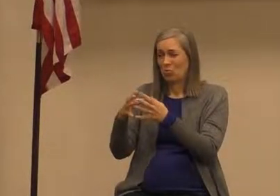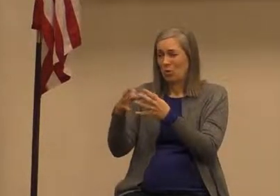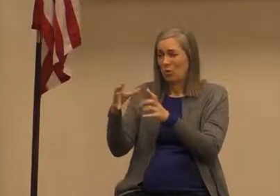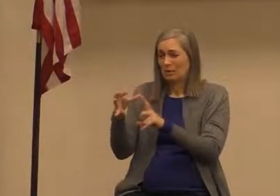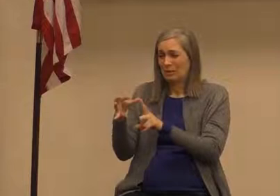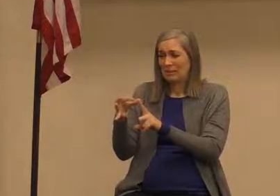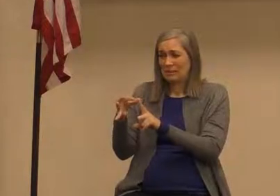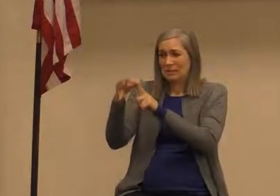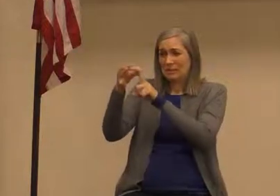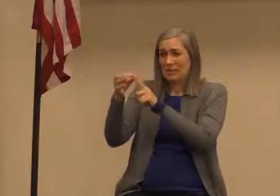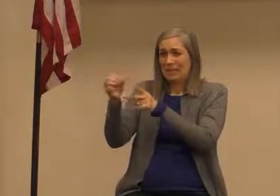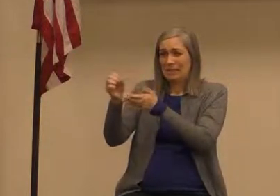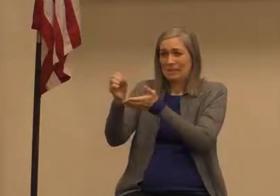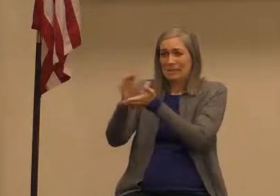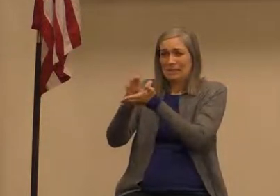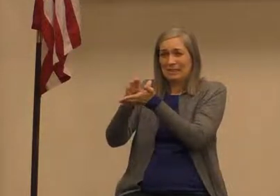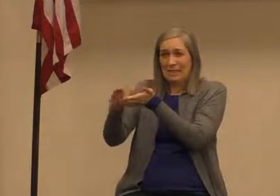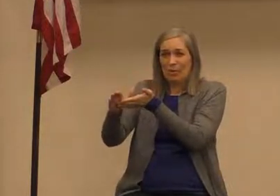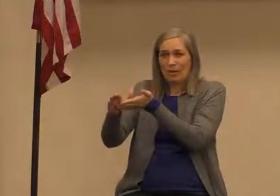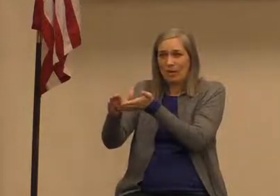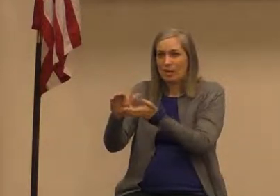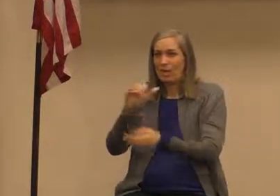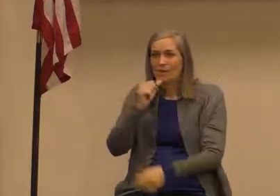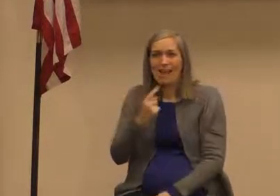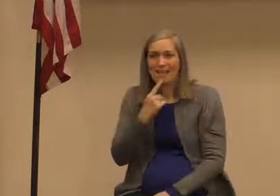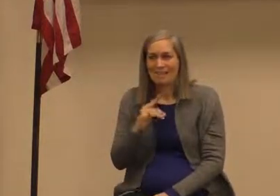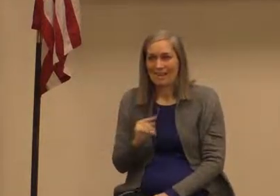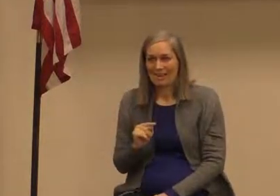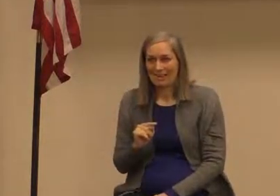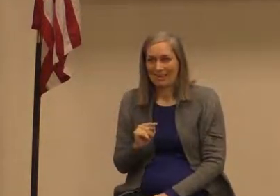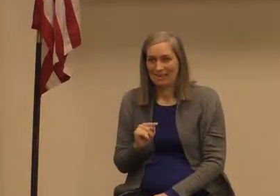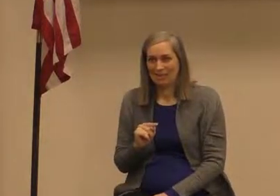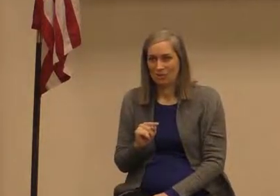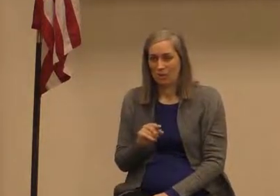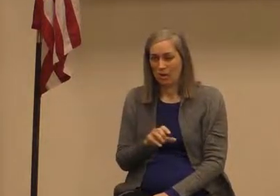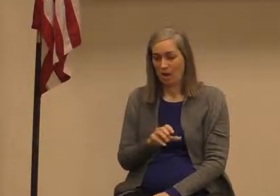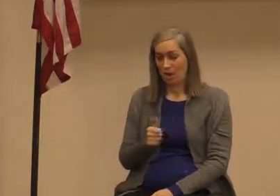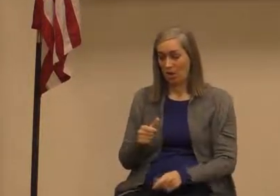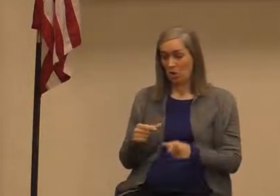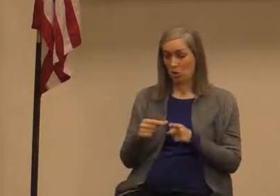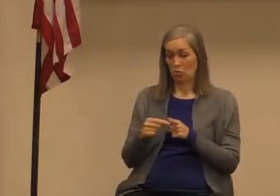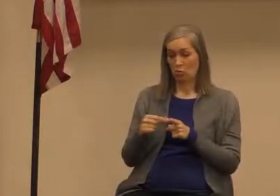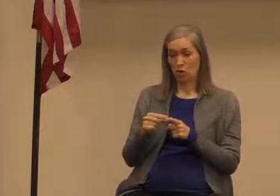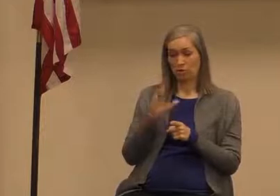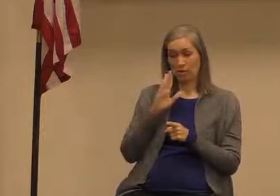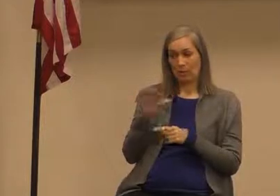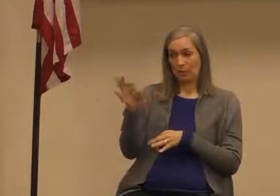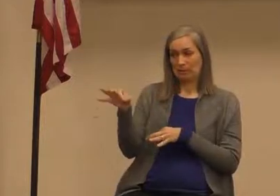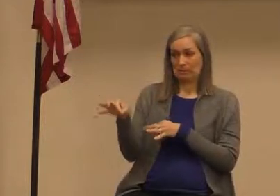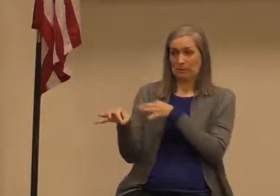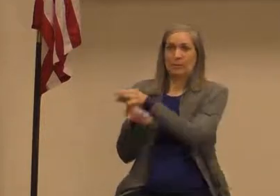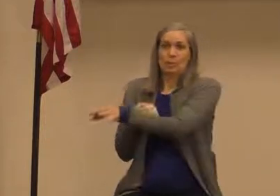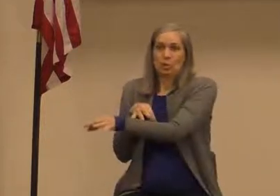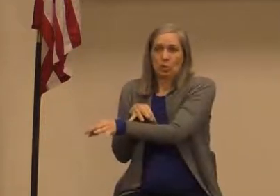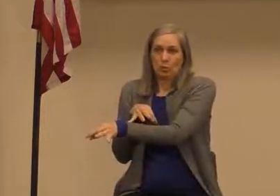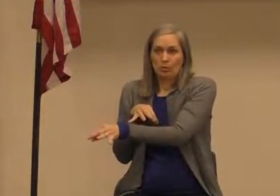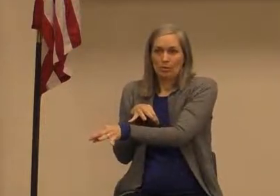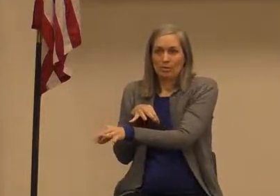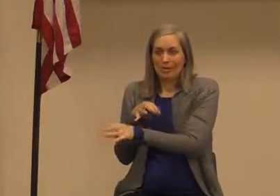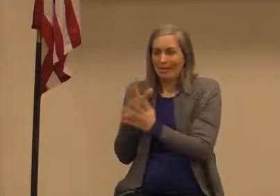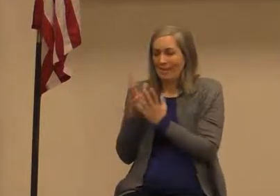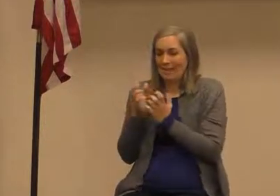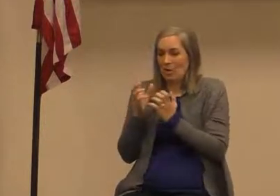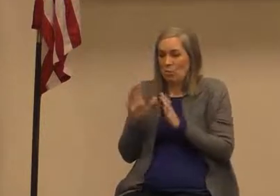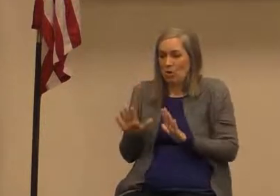pronouncing it and so they would they would substitute instead other words okay and we'll get to that in a minute but but they did not